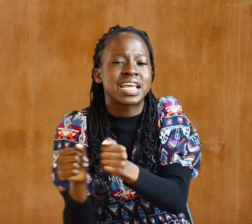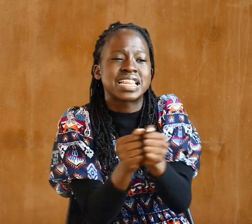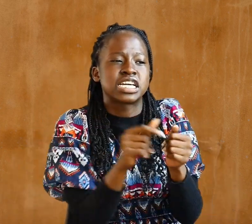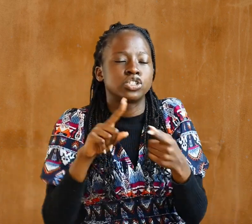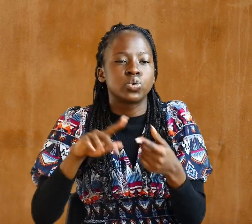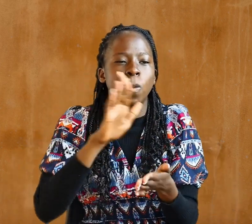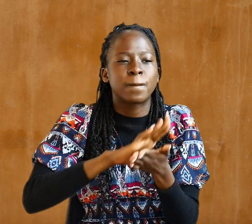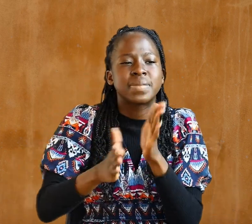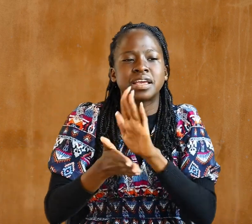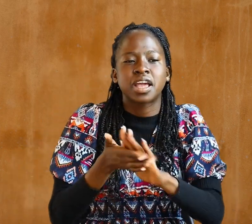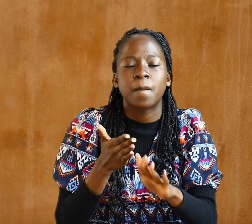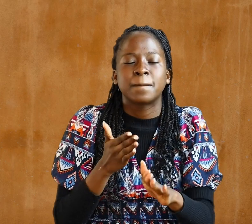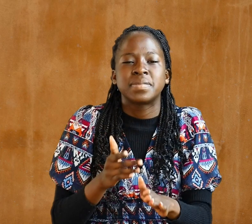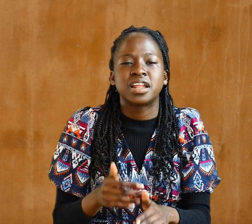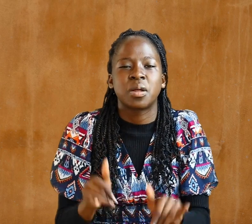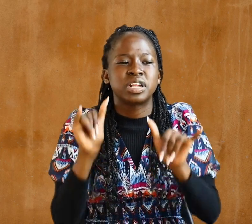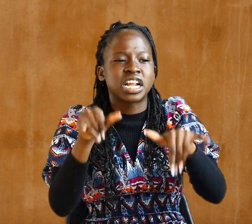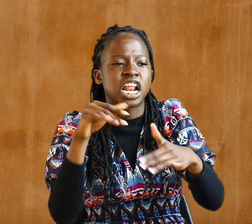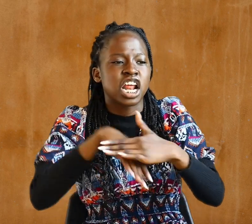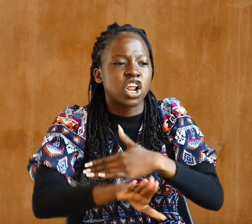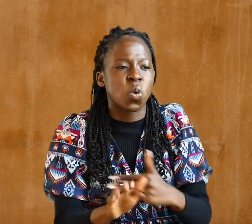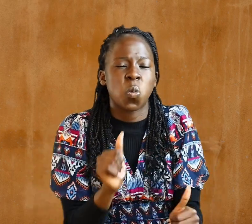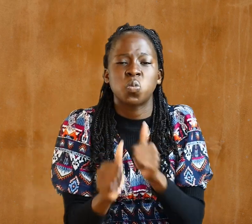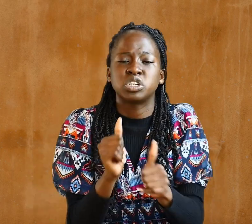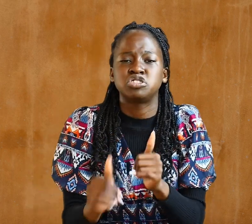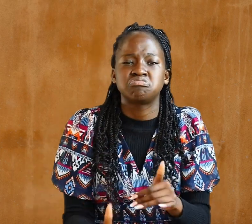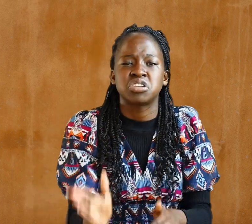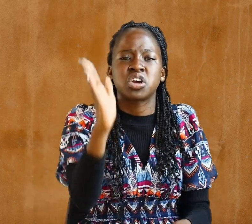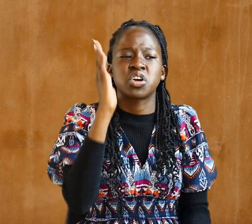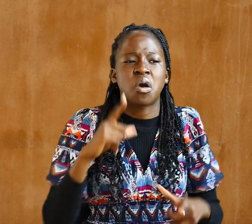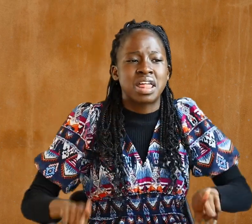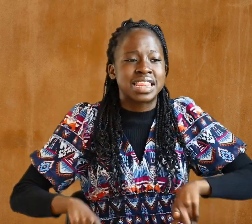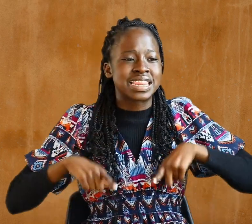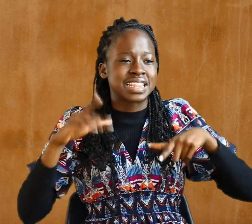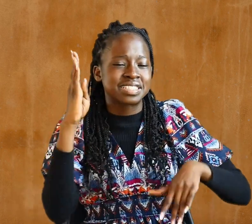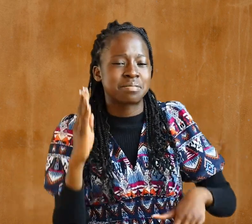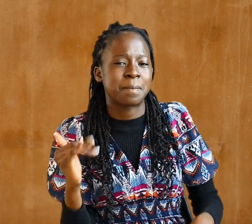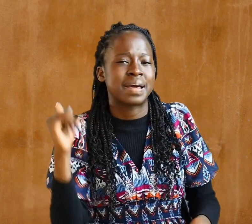become a dwelling in which God lives by his spirit.